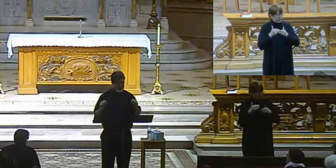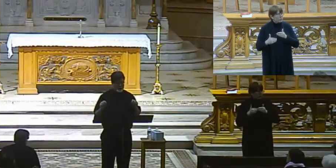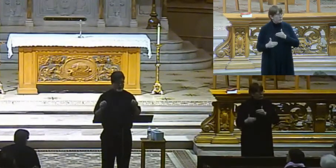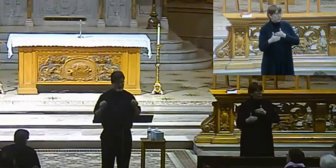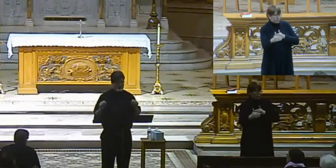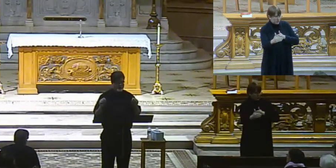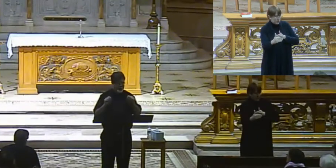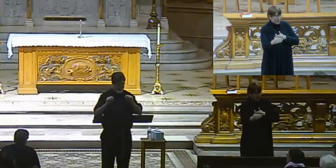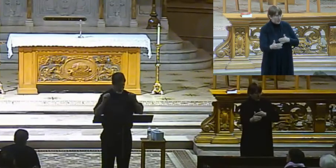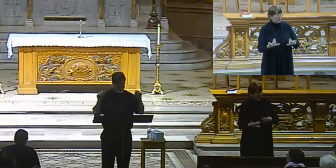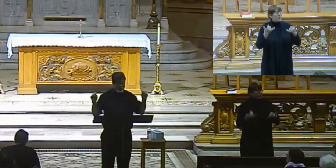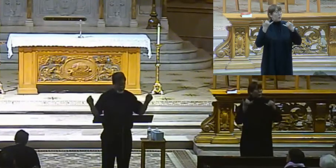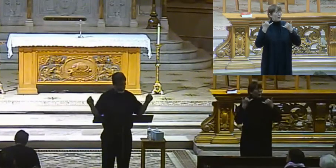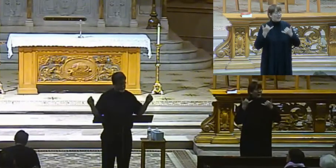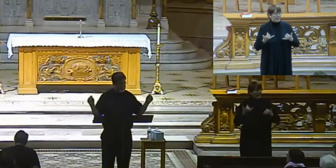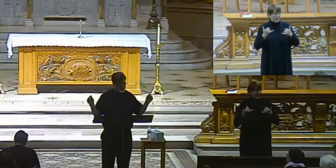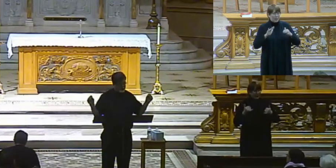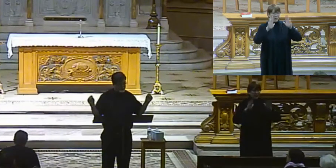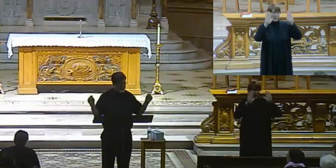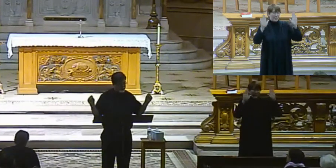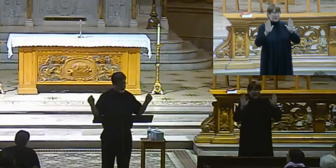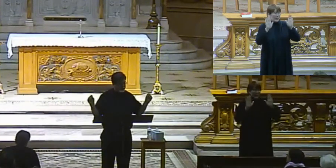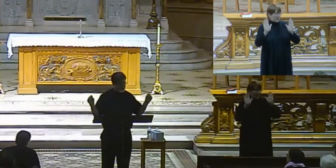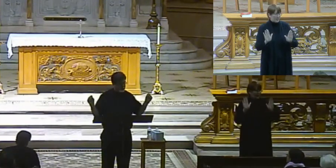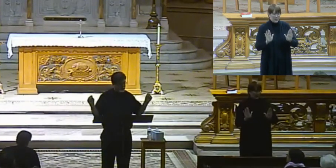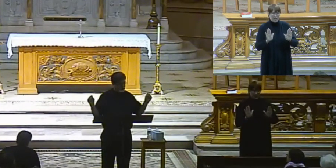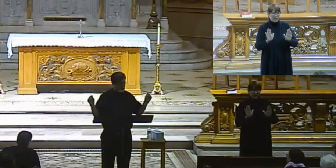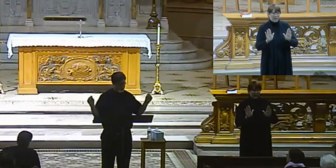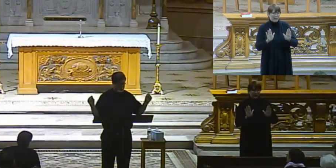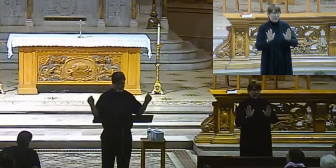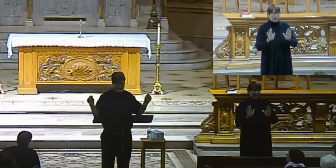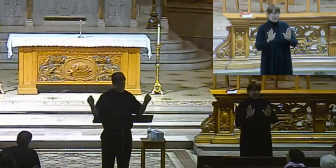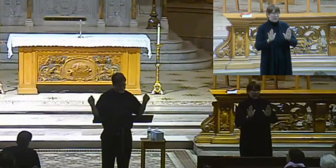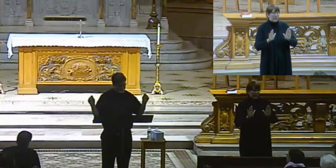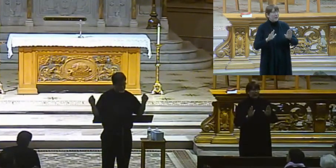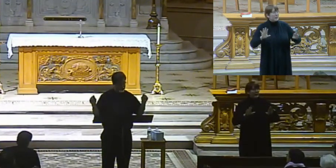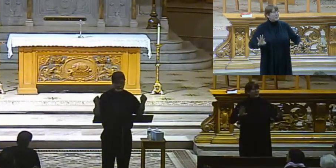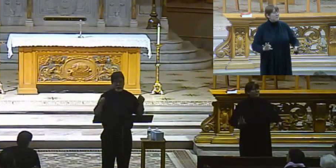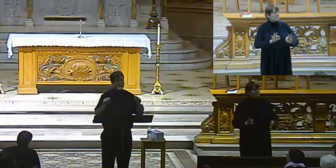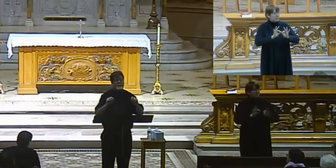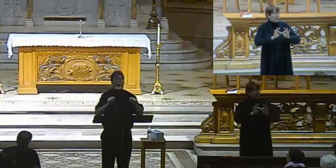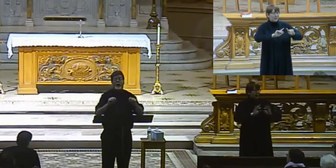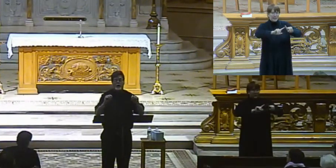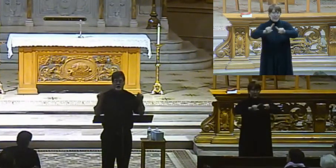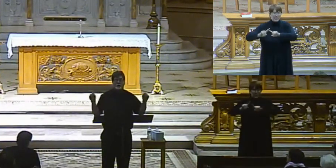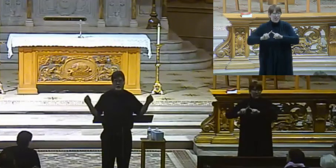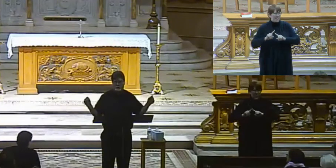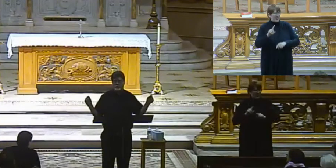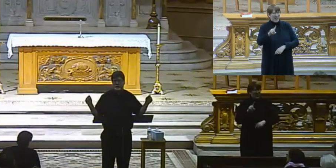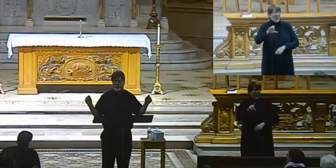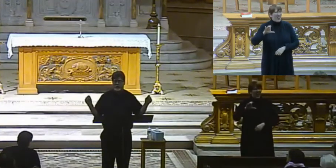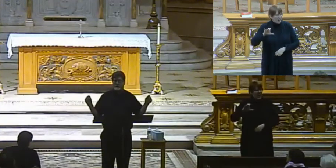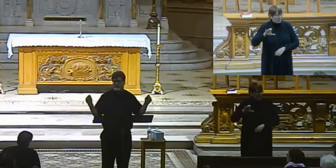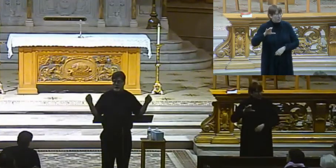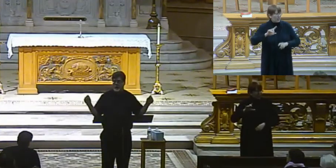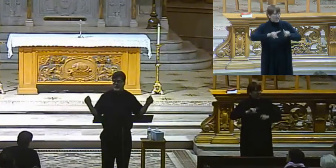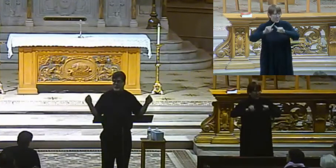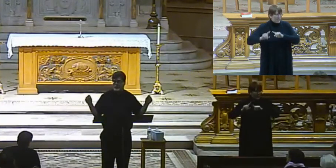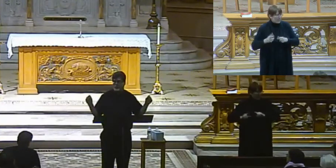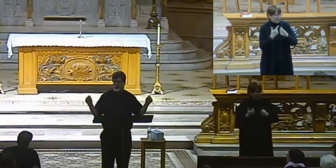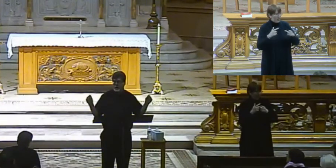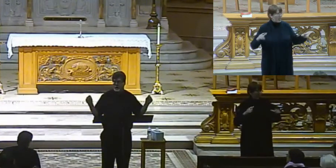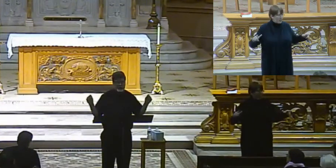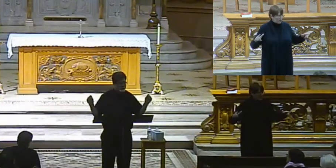Sunday, the Mass is said by Catholics throughout the world in probably hundreds of different